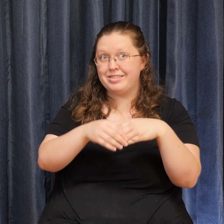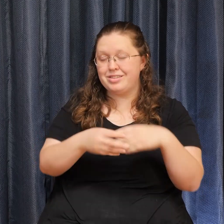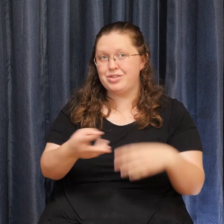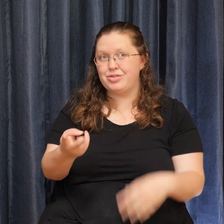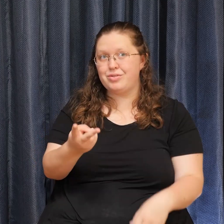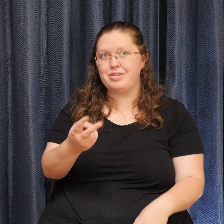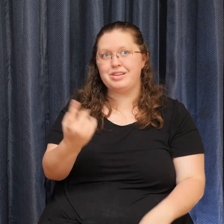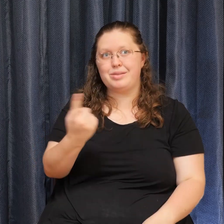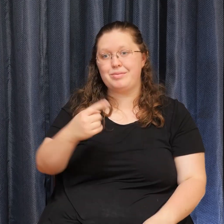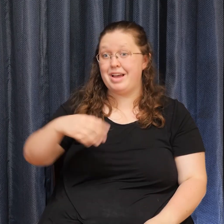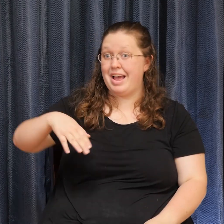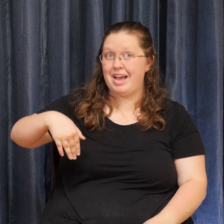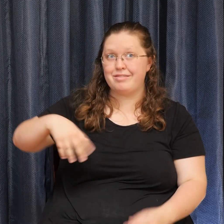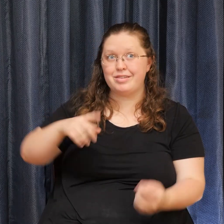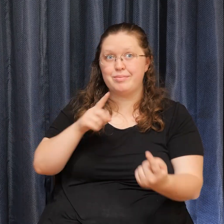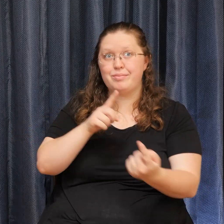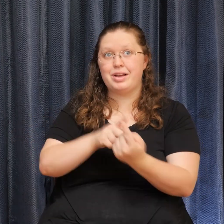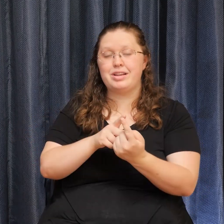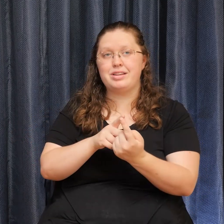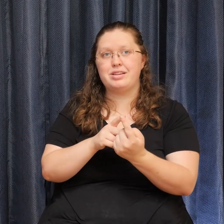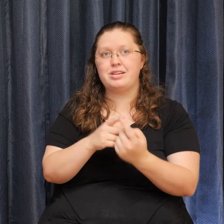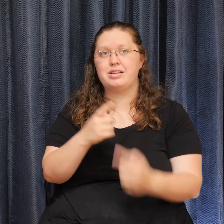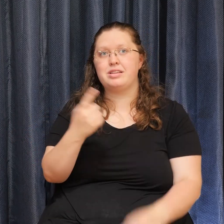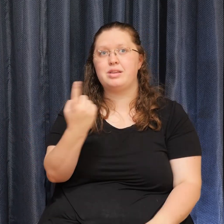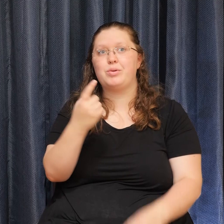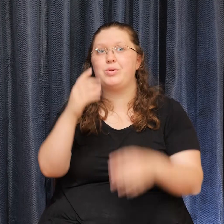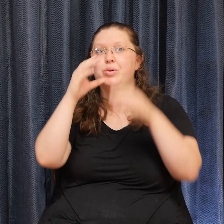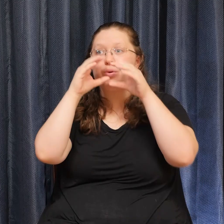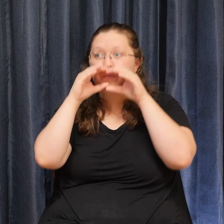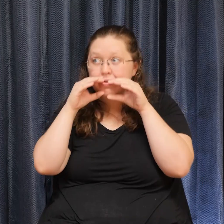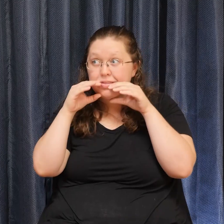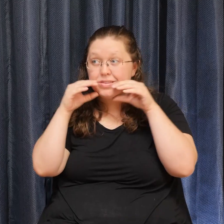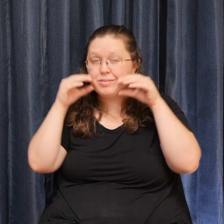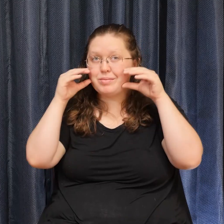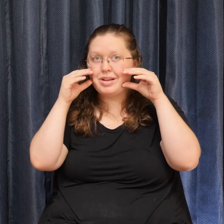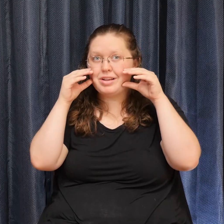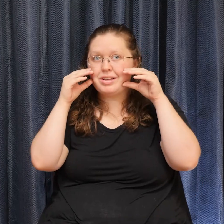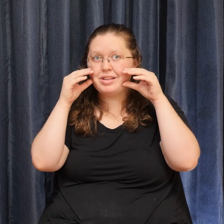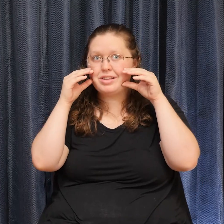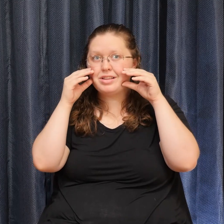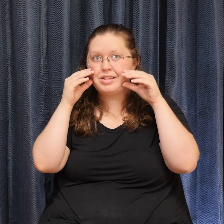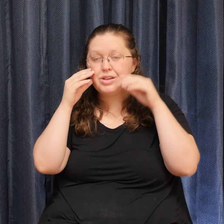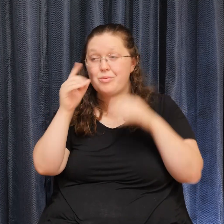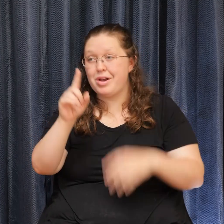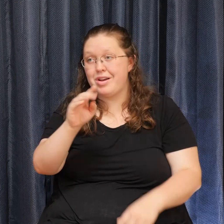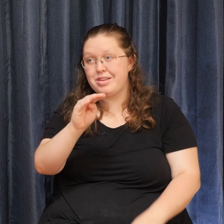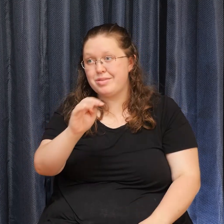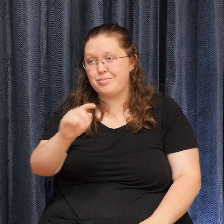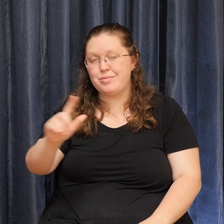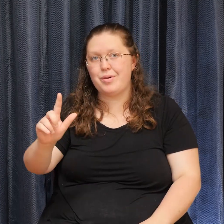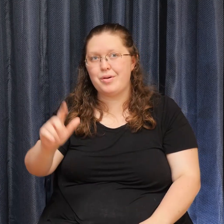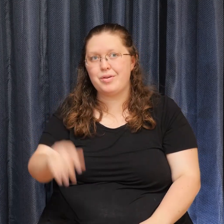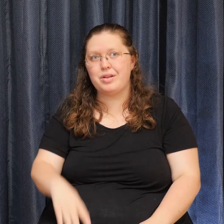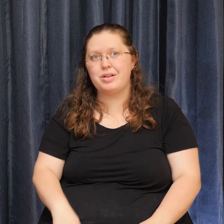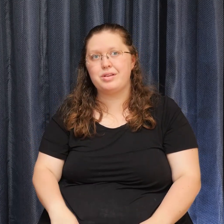before It was simply Someone who smiled At him in the mall We have to be careful About